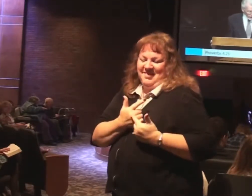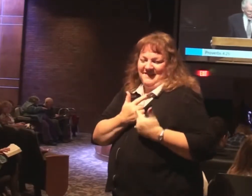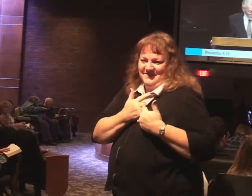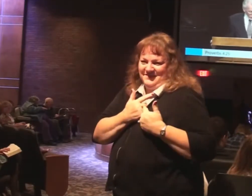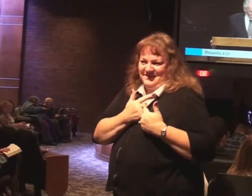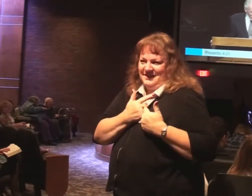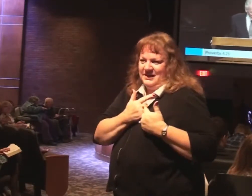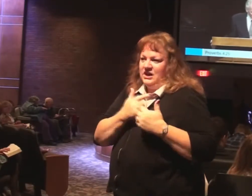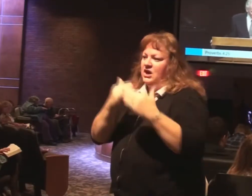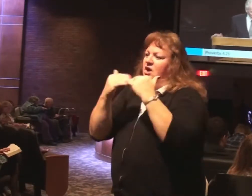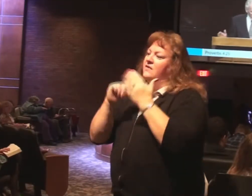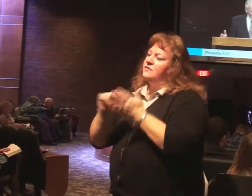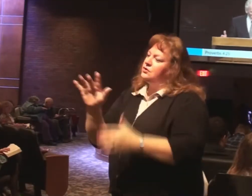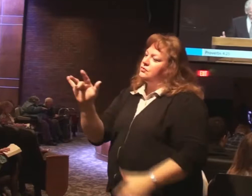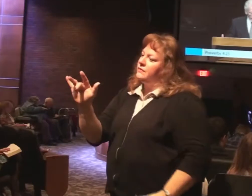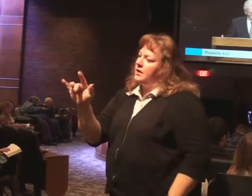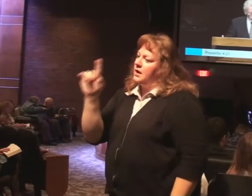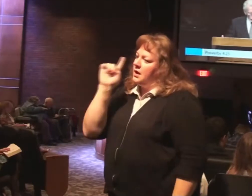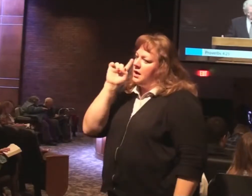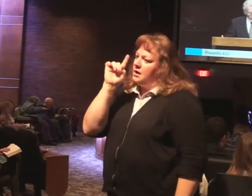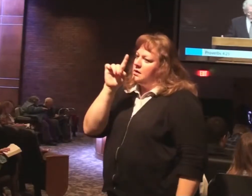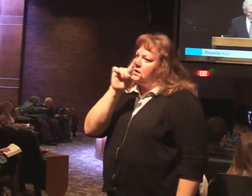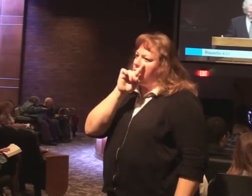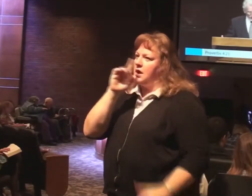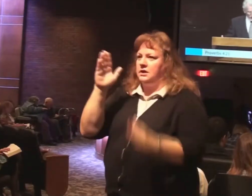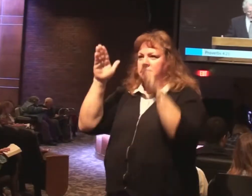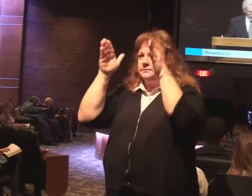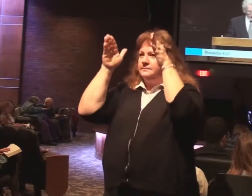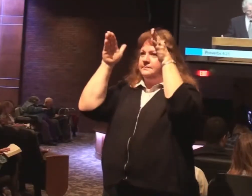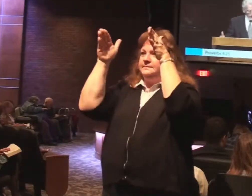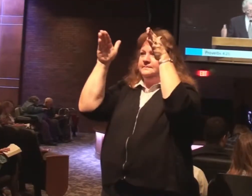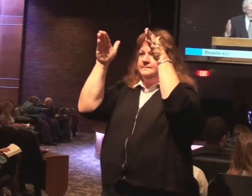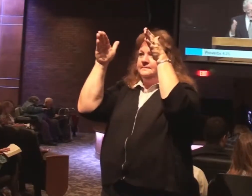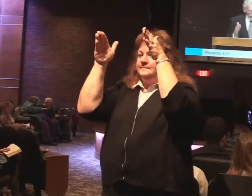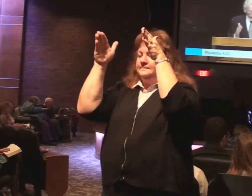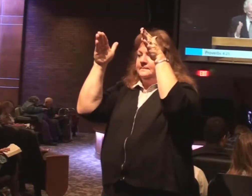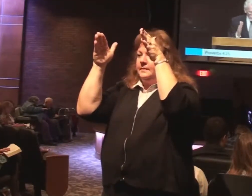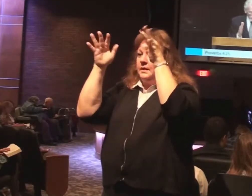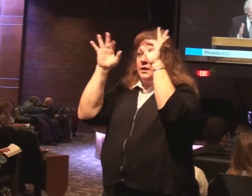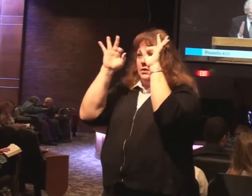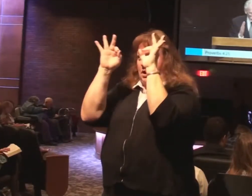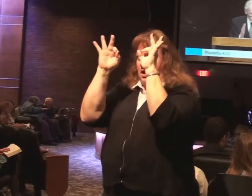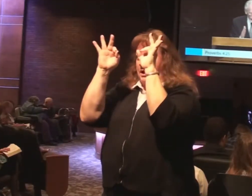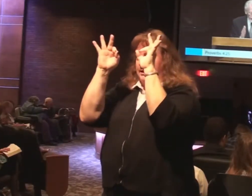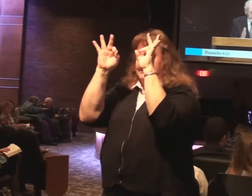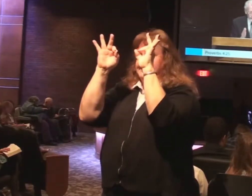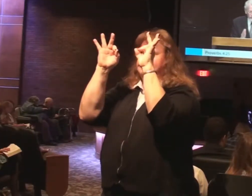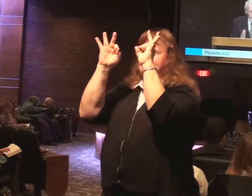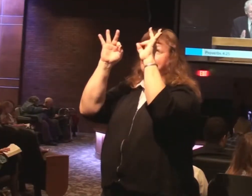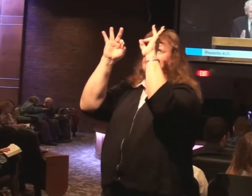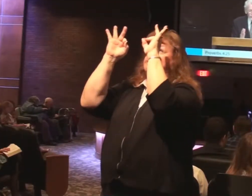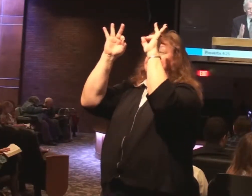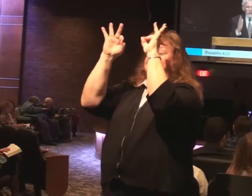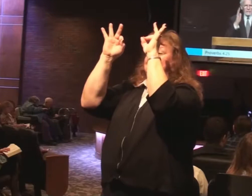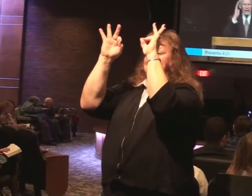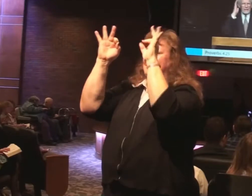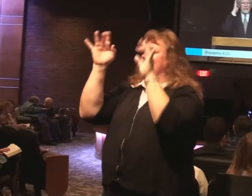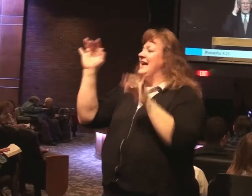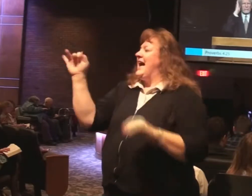Verse 25. Let your eyes look directly ahead. Let your gaze be fixed straight in front of you. This is the same idea of